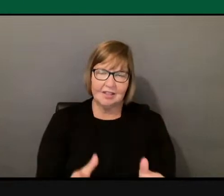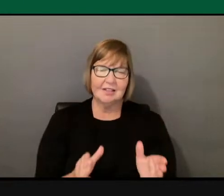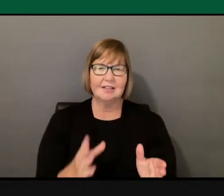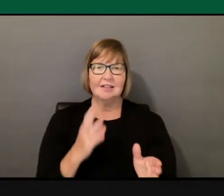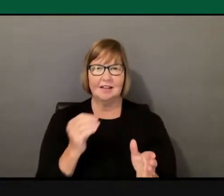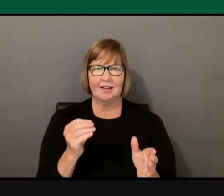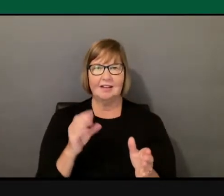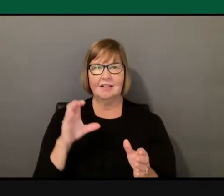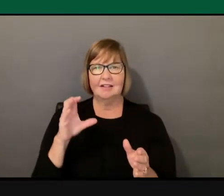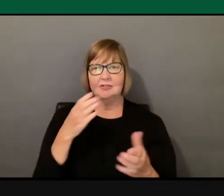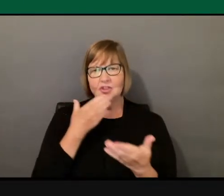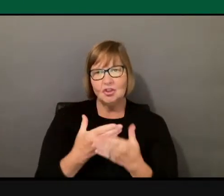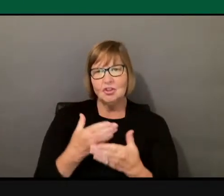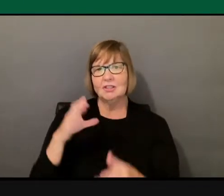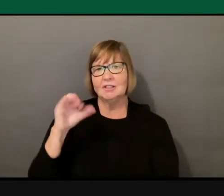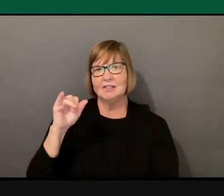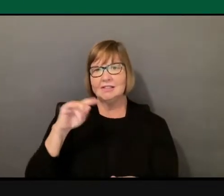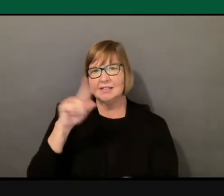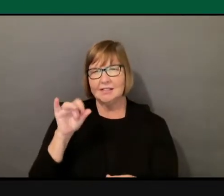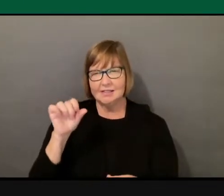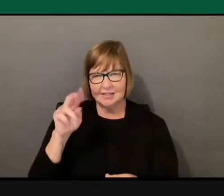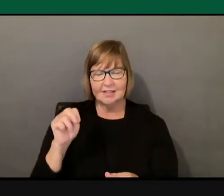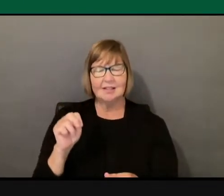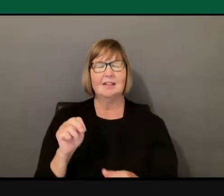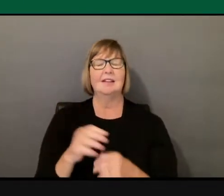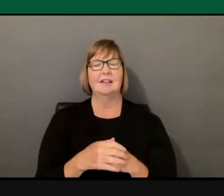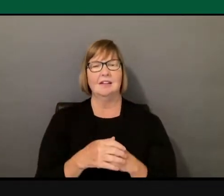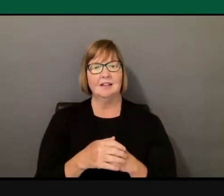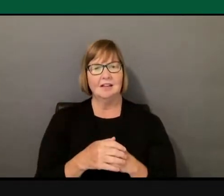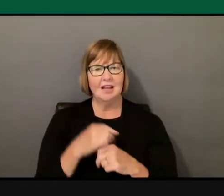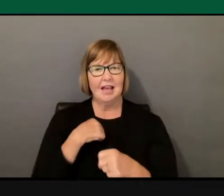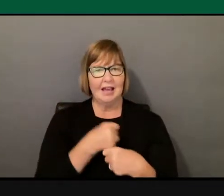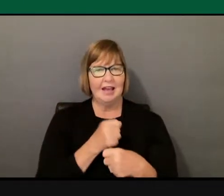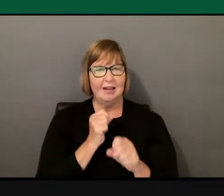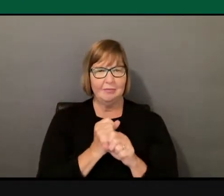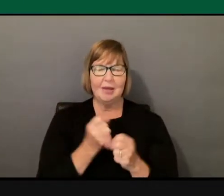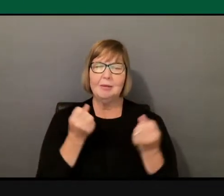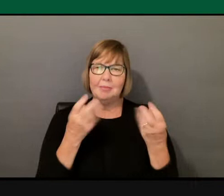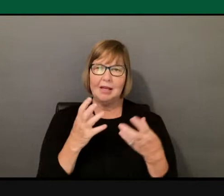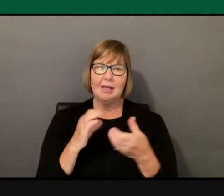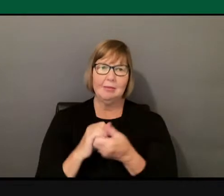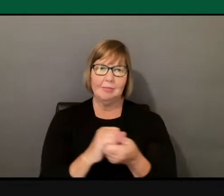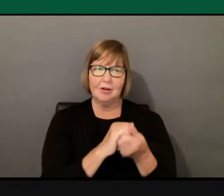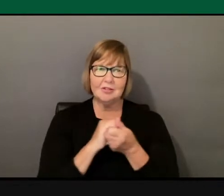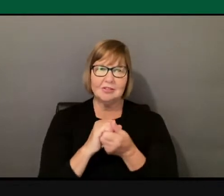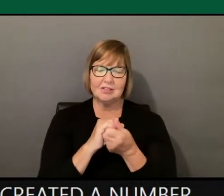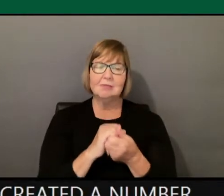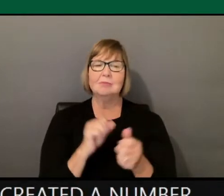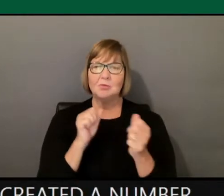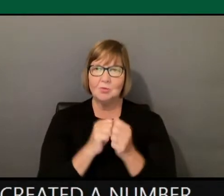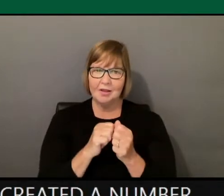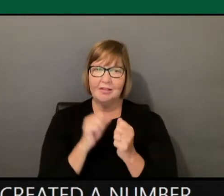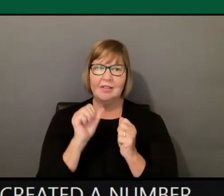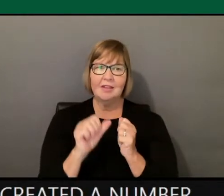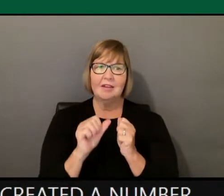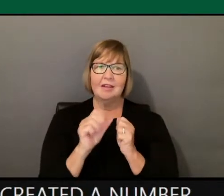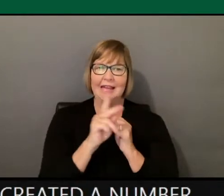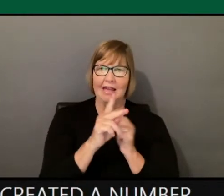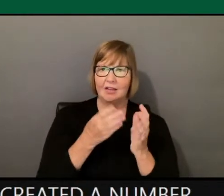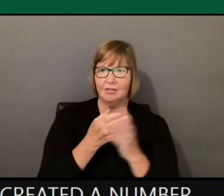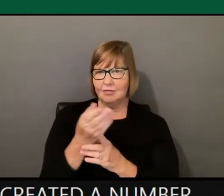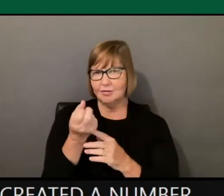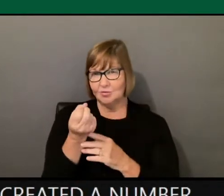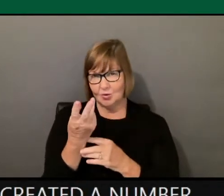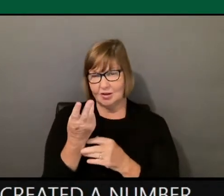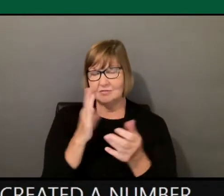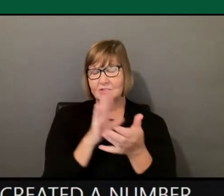And so I have been fortunate in that I've created a number of partnerships with K-12 schools. And one of the things that my students always